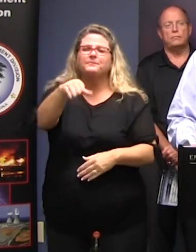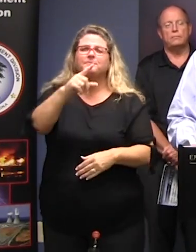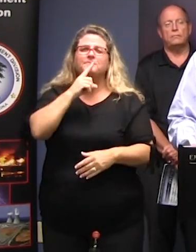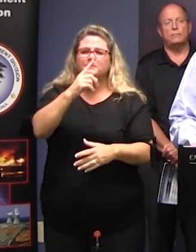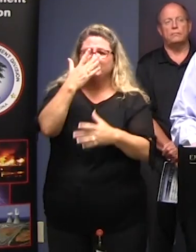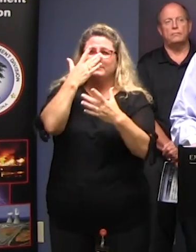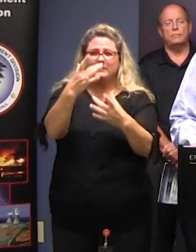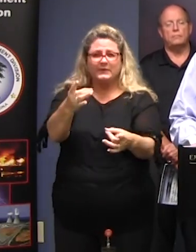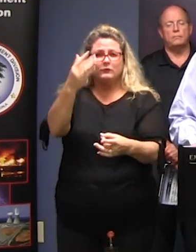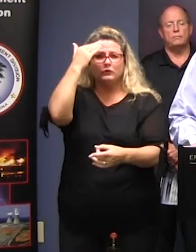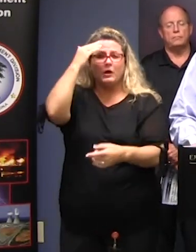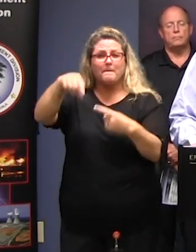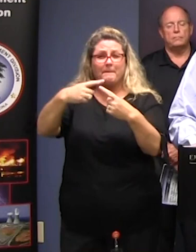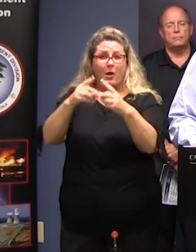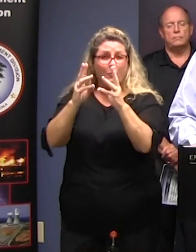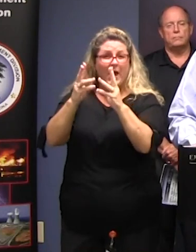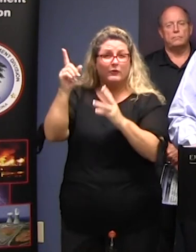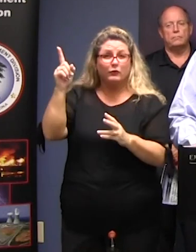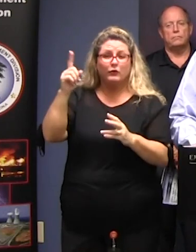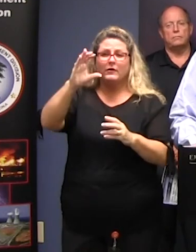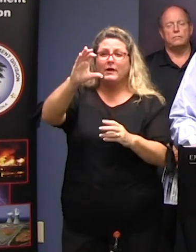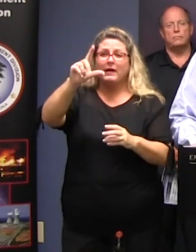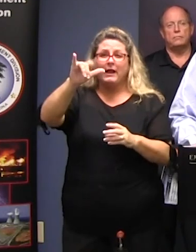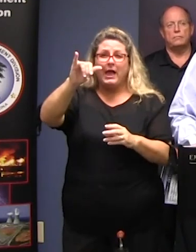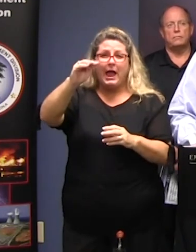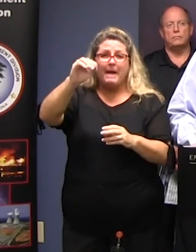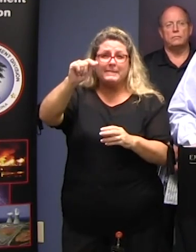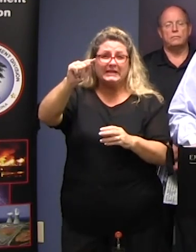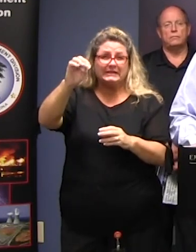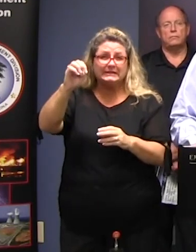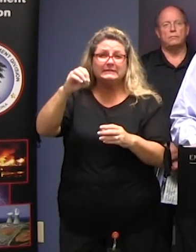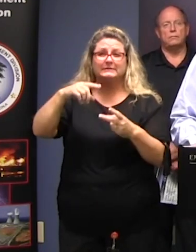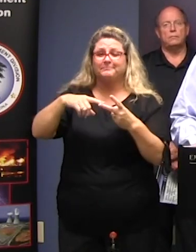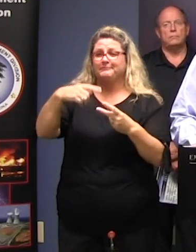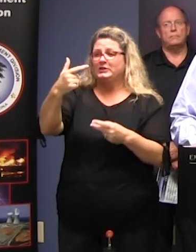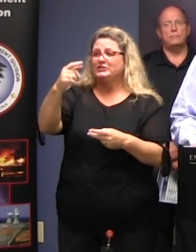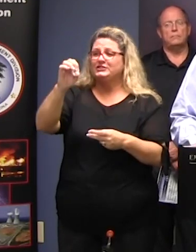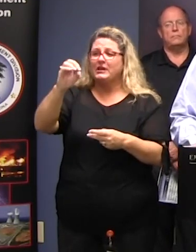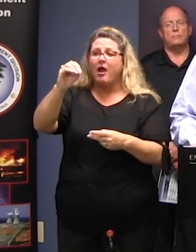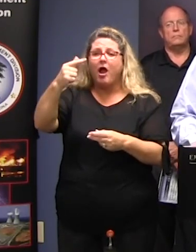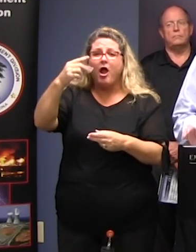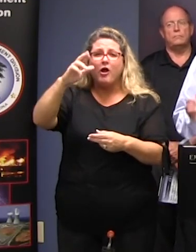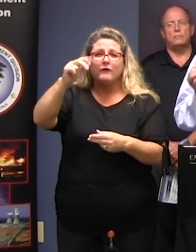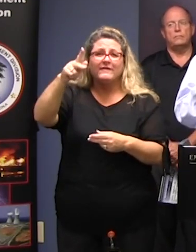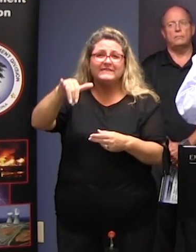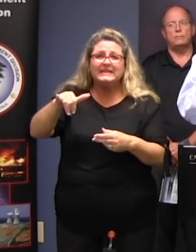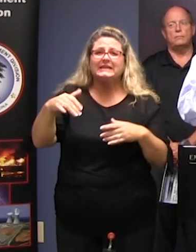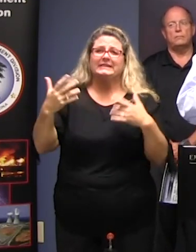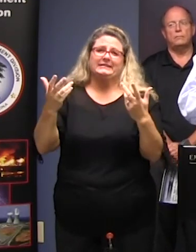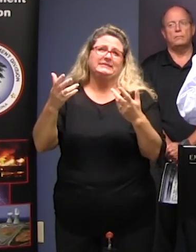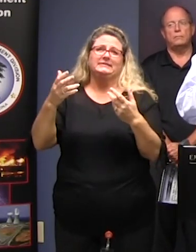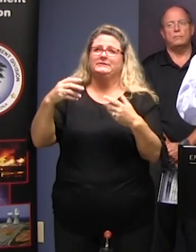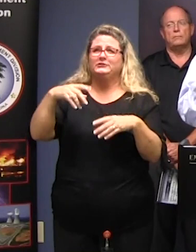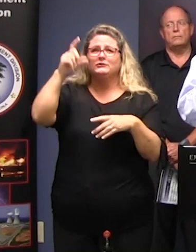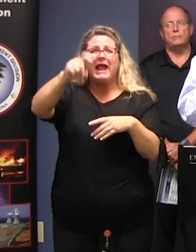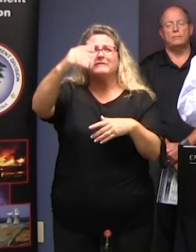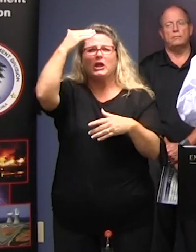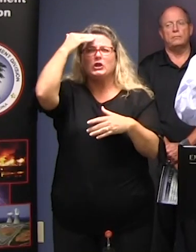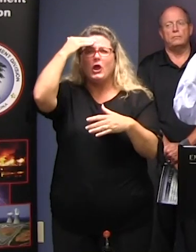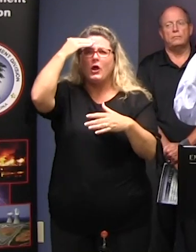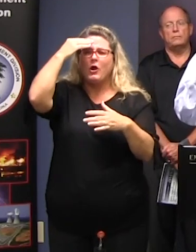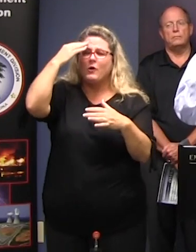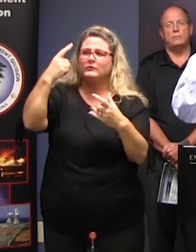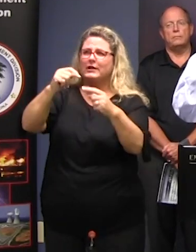experience in the weather and climate and and uh geography and all that to to Try to